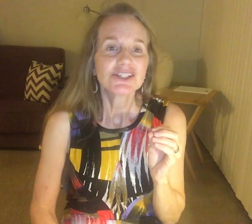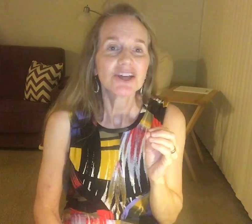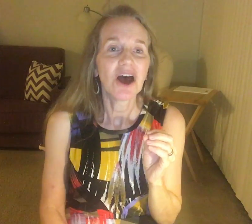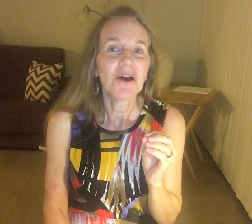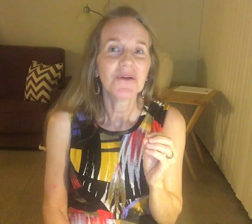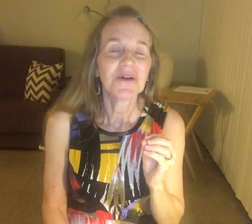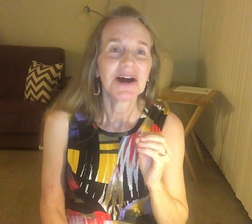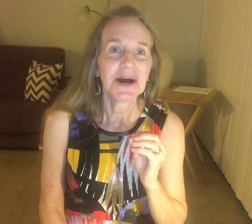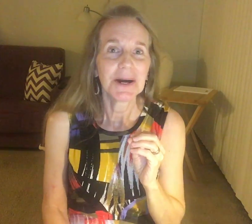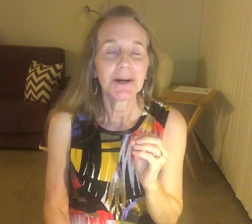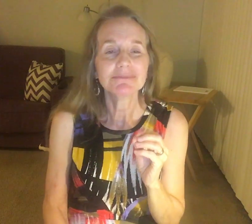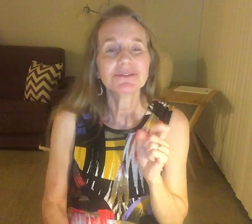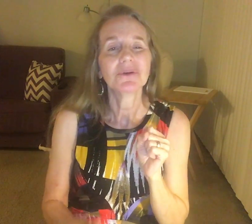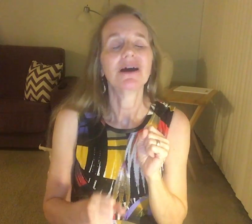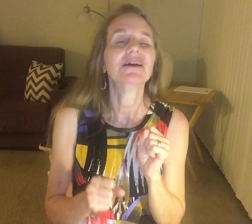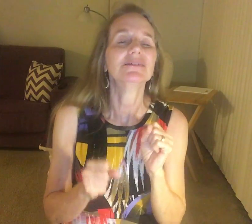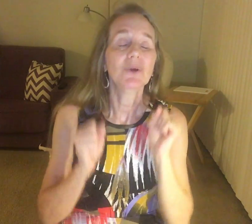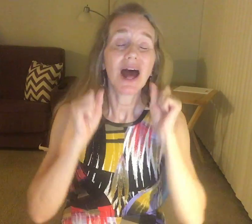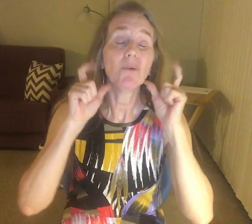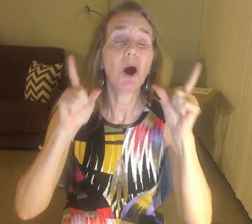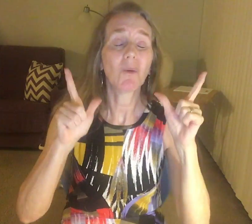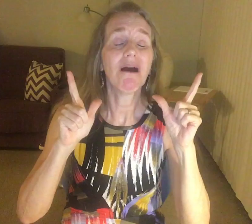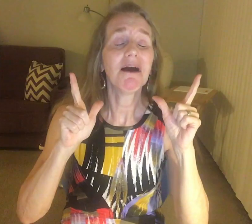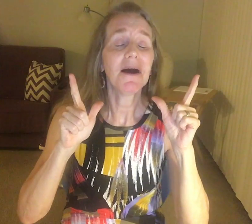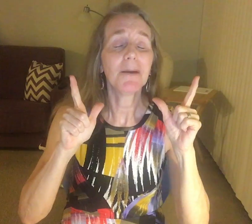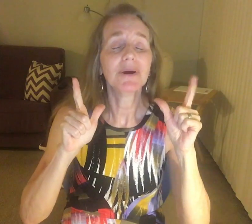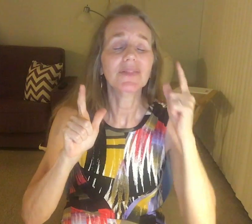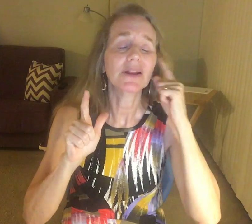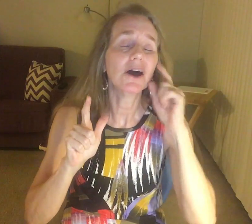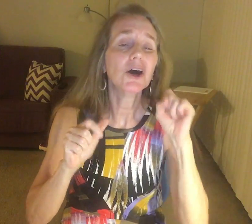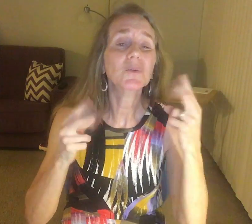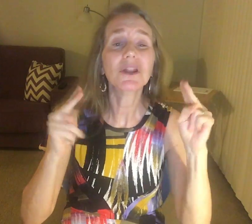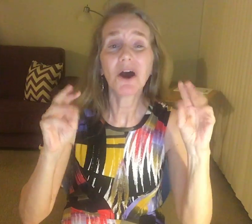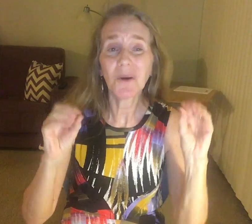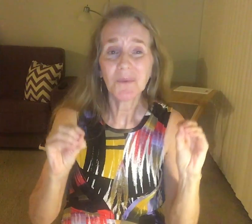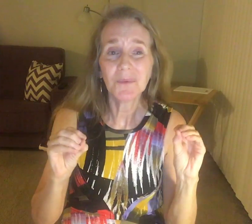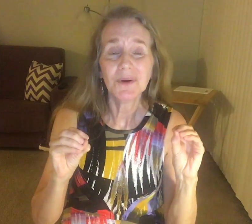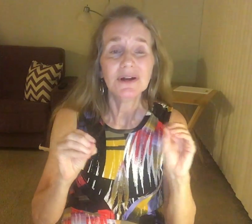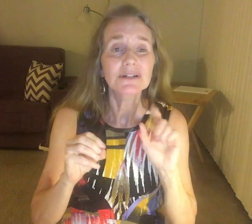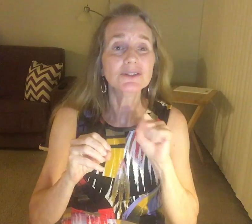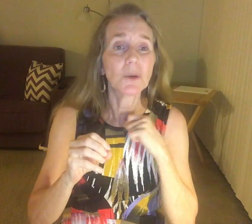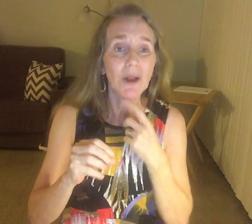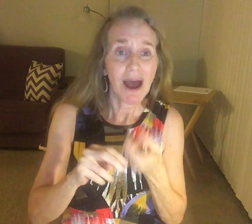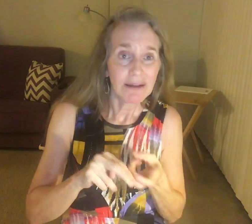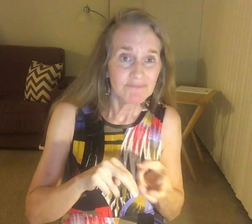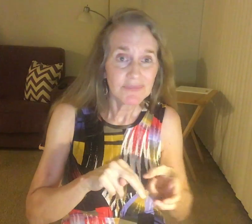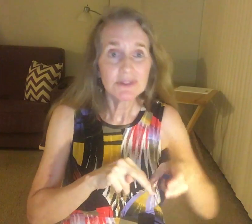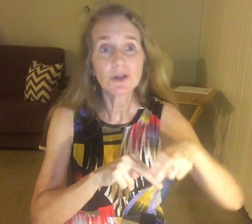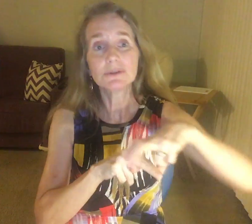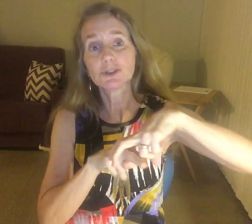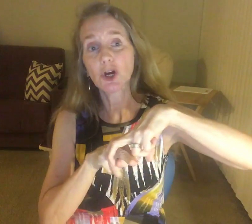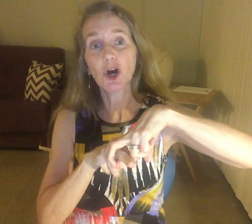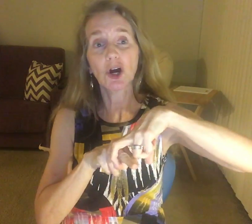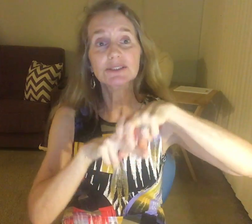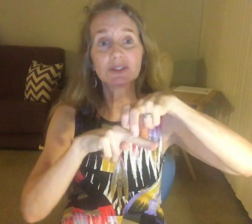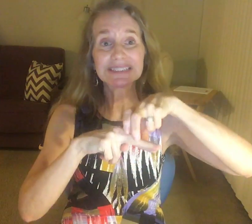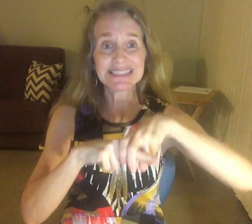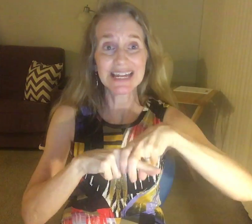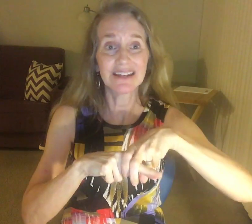So, um, when I woke up, I no, when I, you know, turned to sit